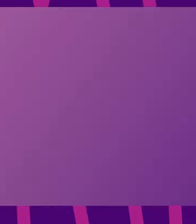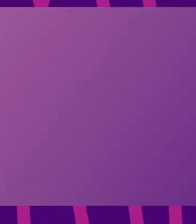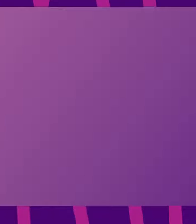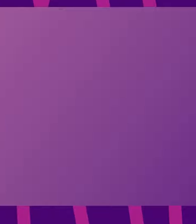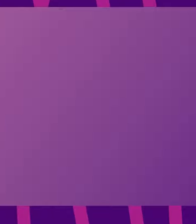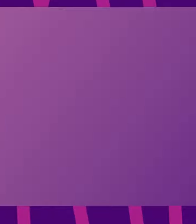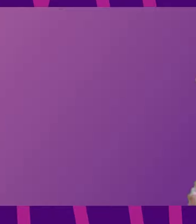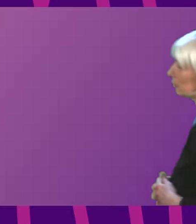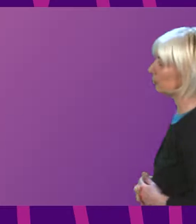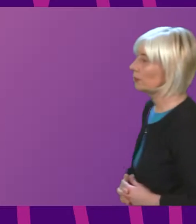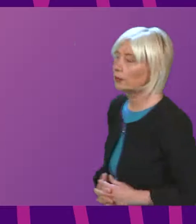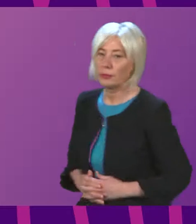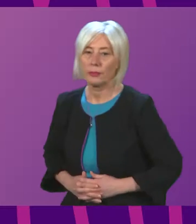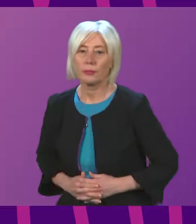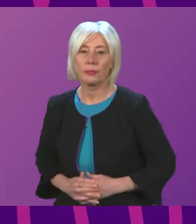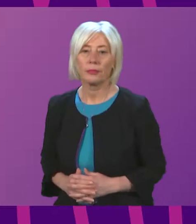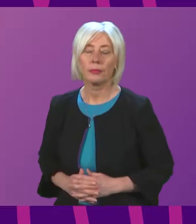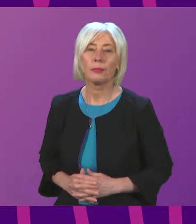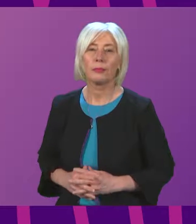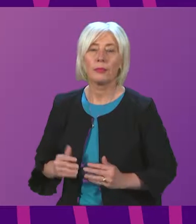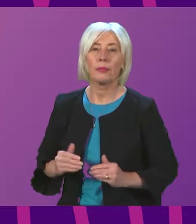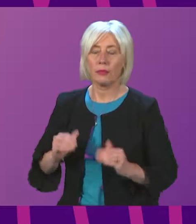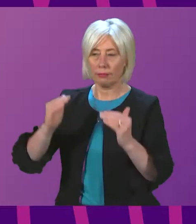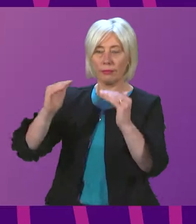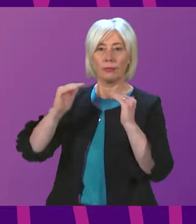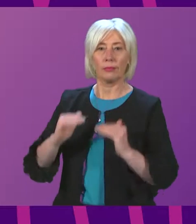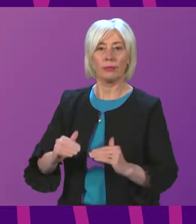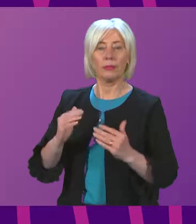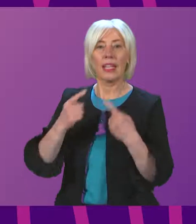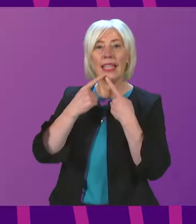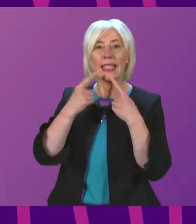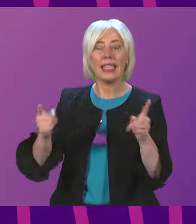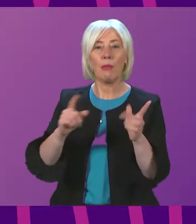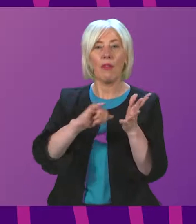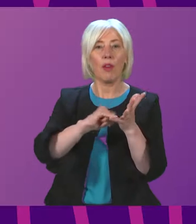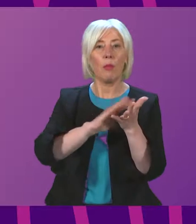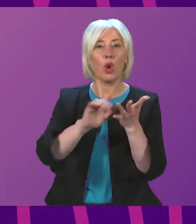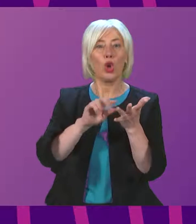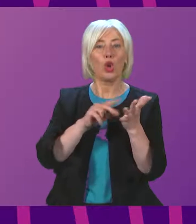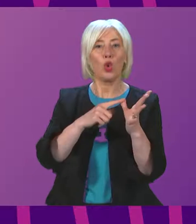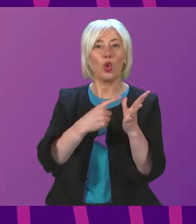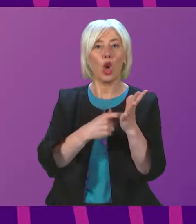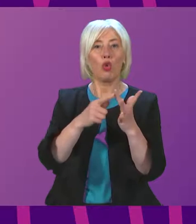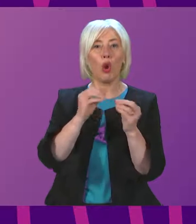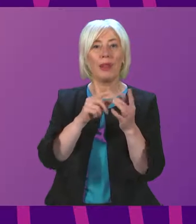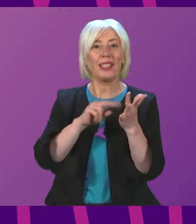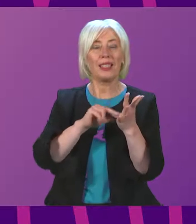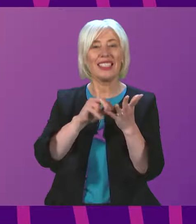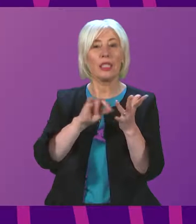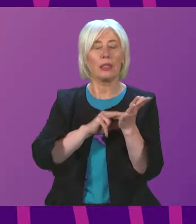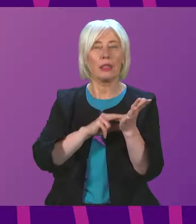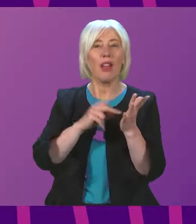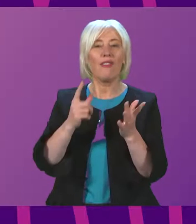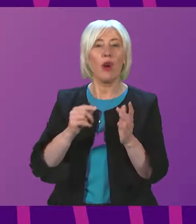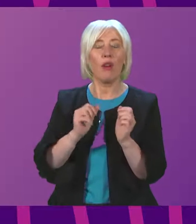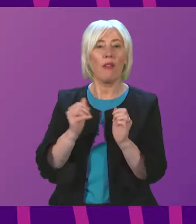The next item of business is a statement by Shona Robeson on strengthened fire alarm standards. The Cabinet